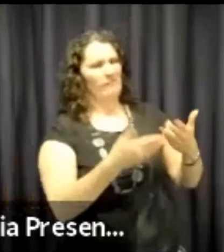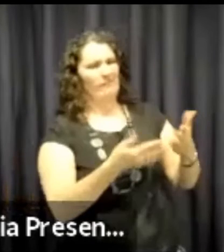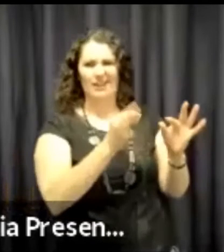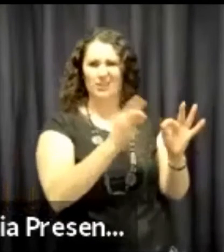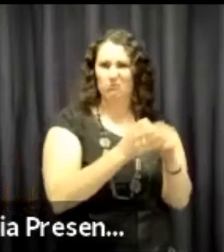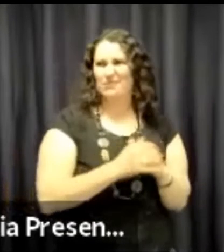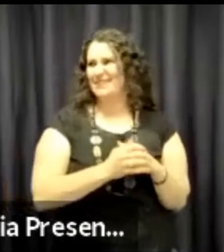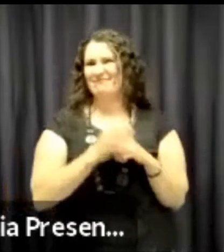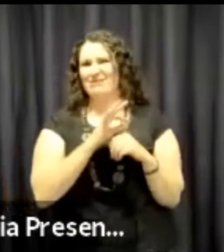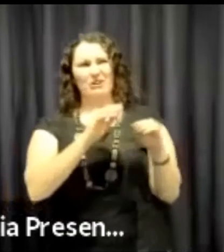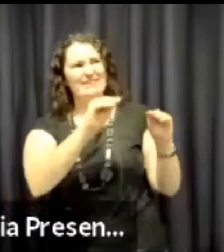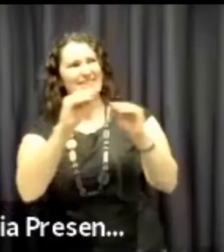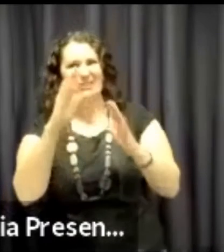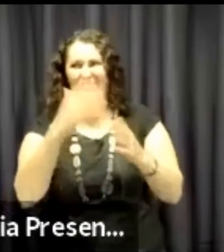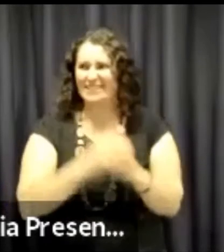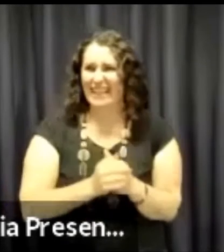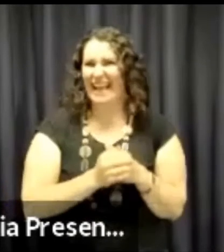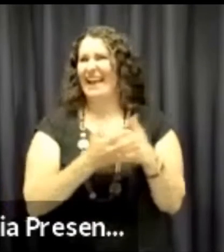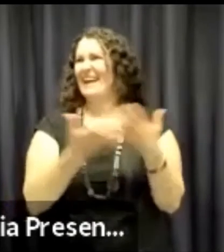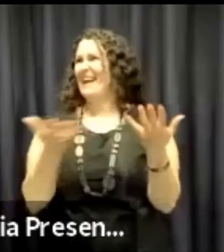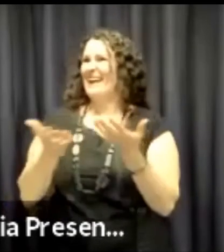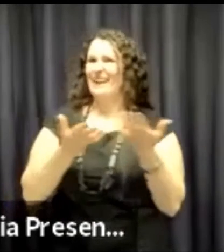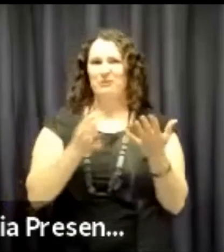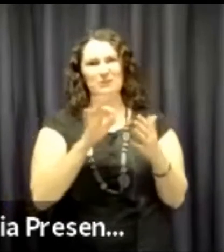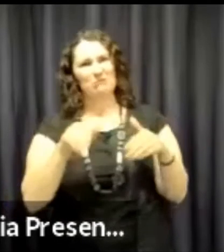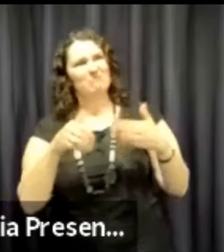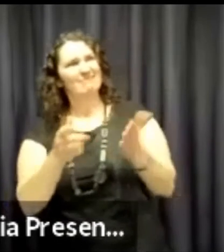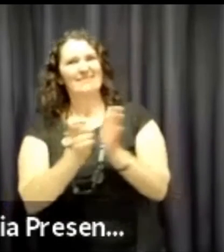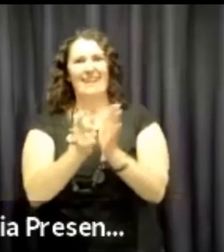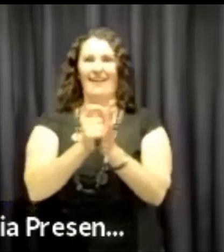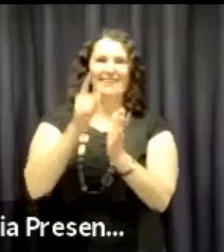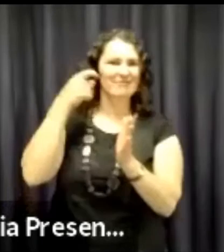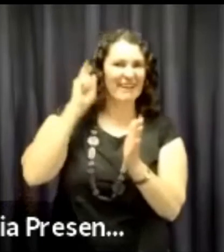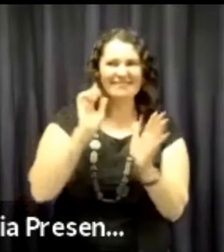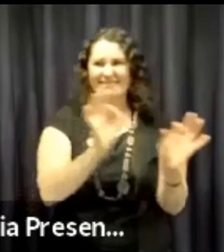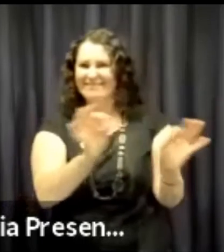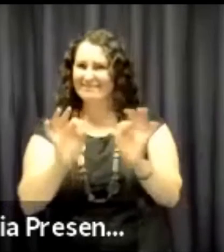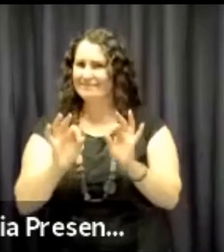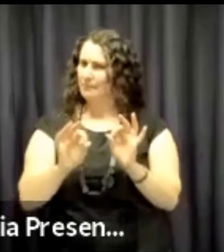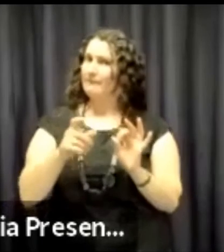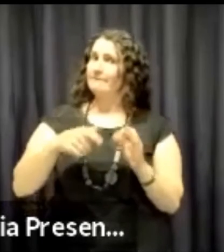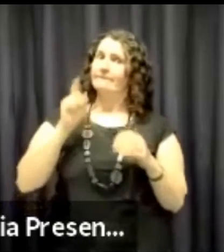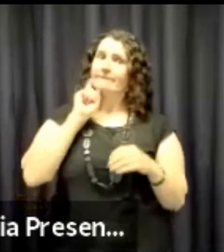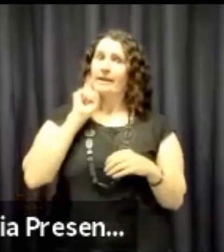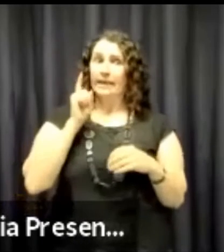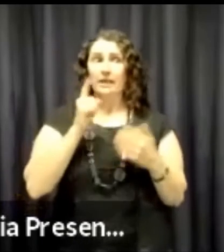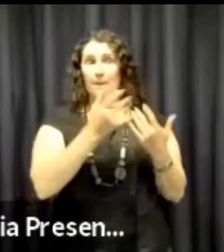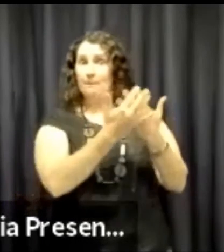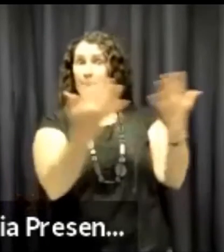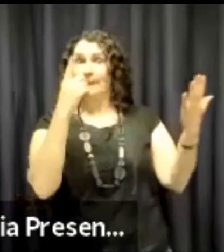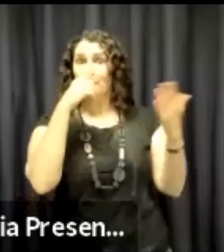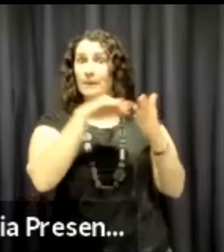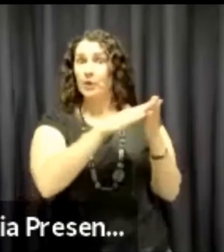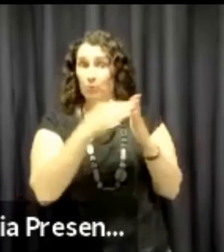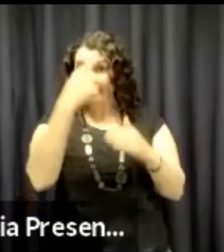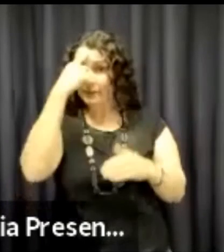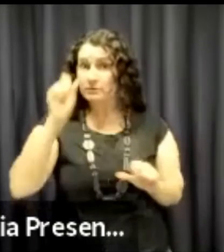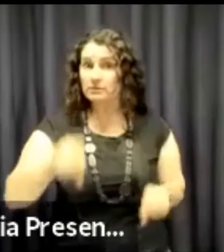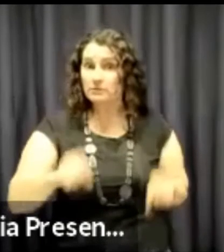not a service provider, we don't provide a charity, we don't teach us land, we don't sell hearing aids and so forth, but the funny thing is many